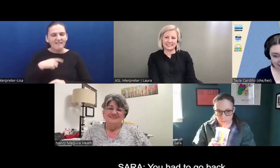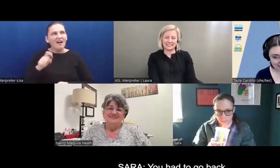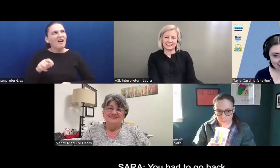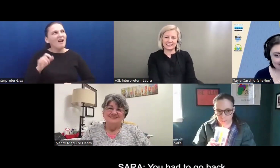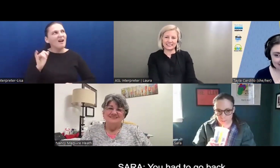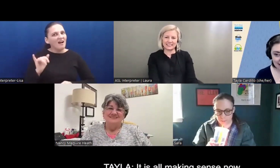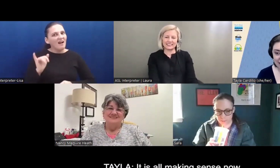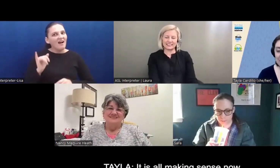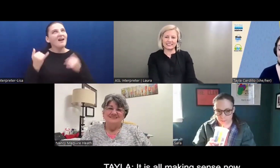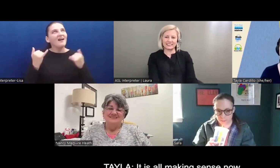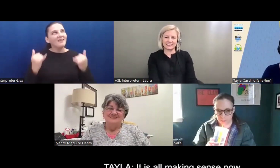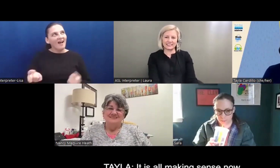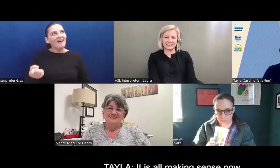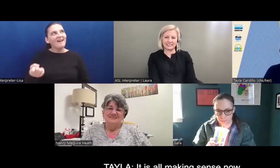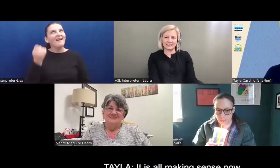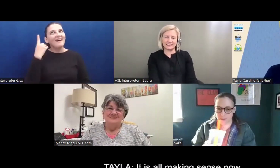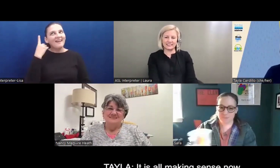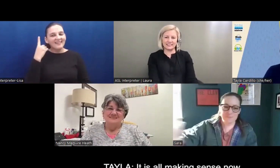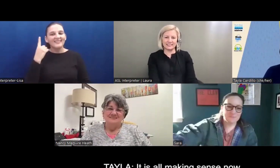all making sense now.